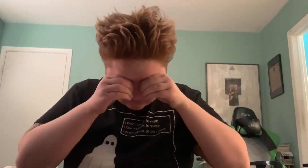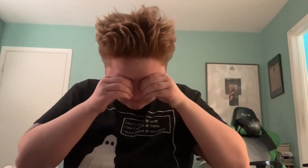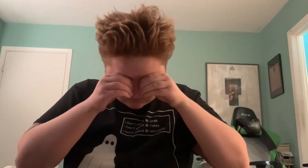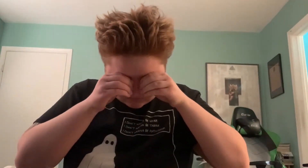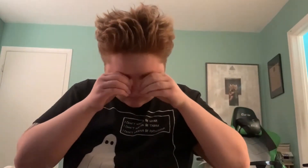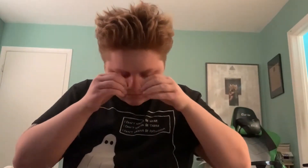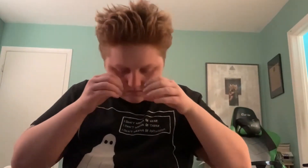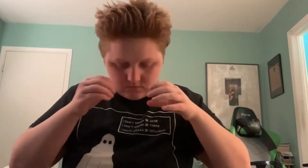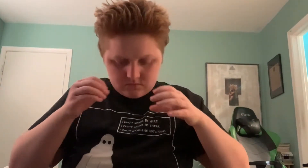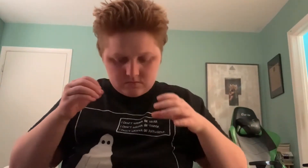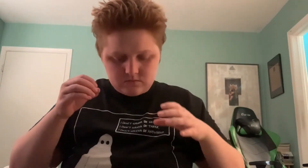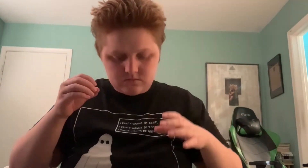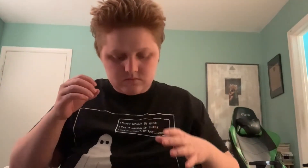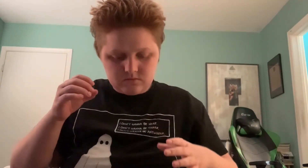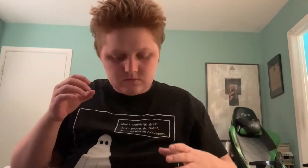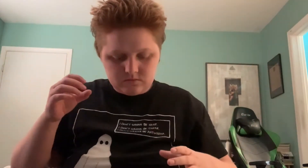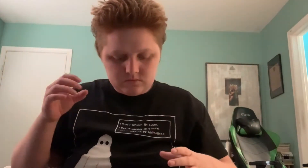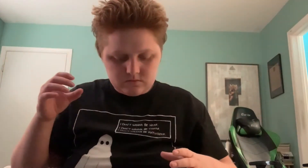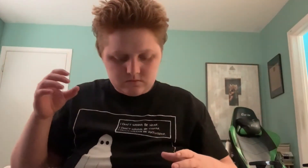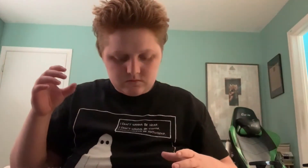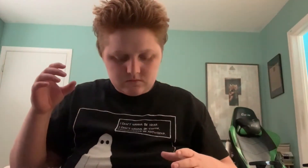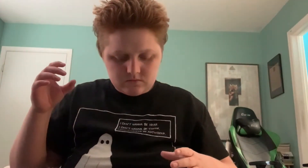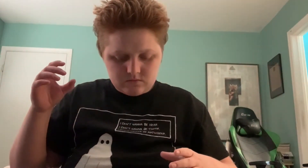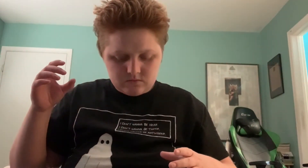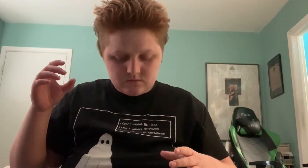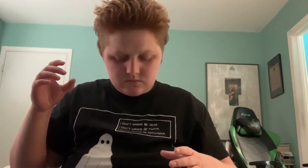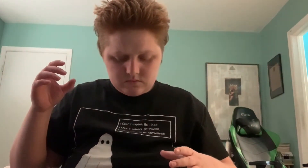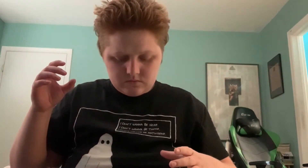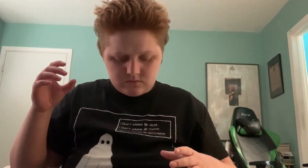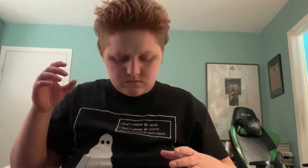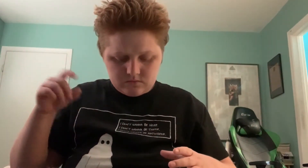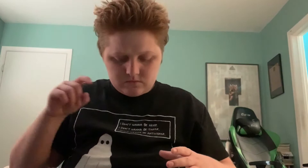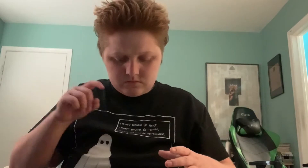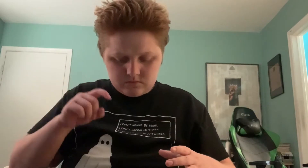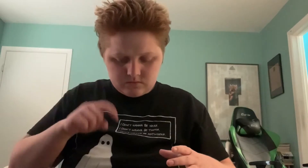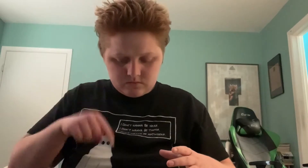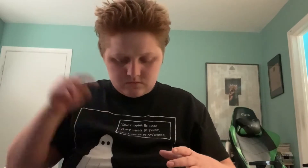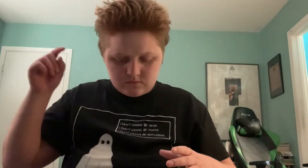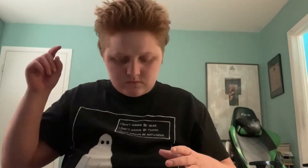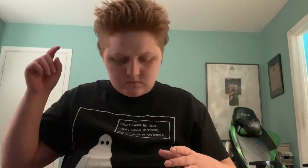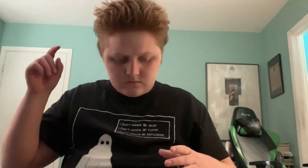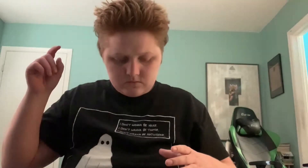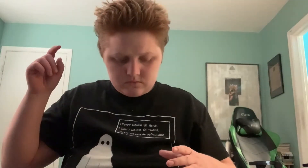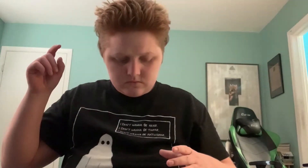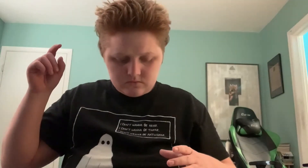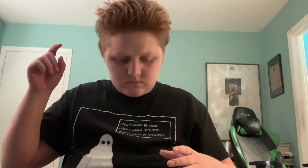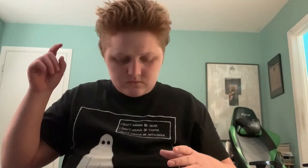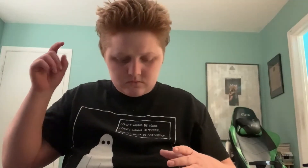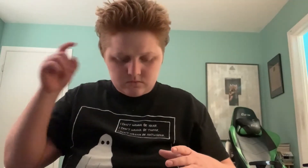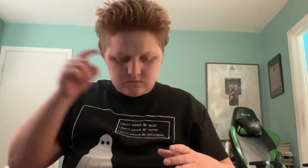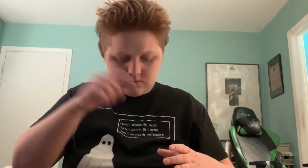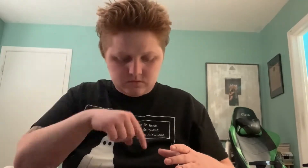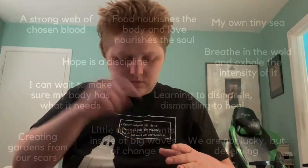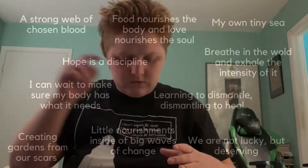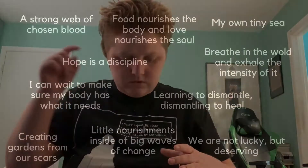and i i want to be able to show up for my community for my friends and my family so i'll do the waiting